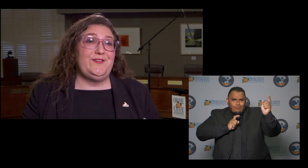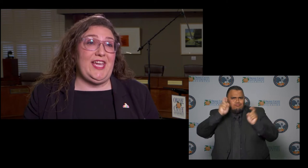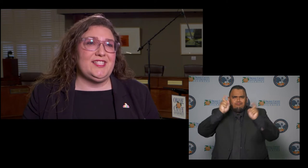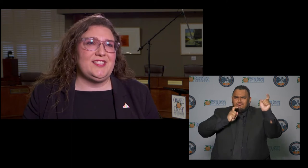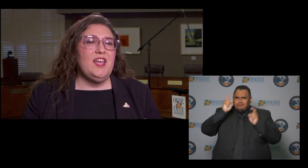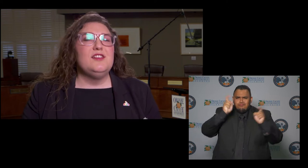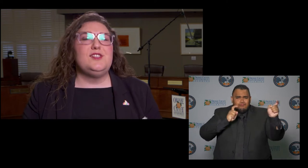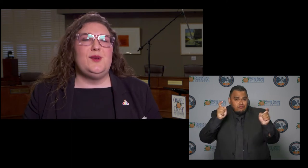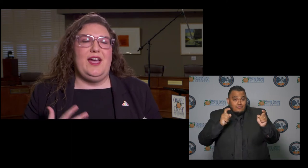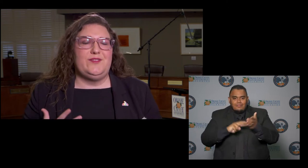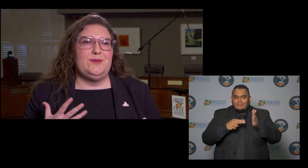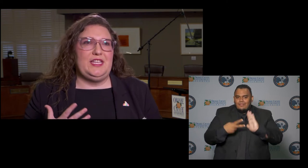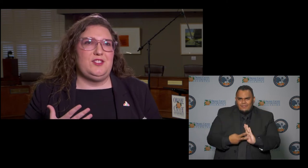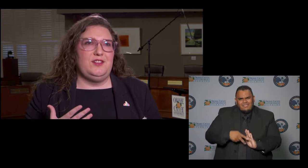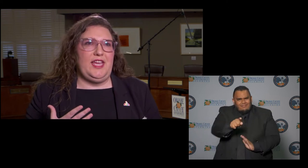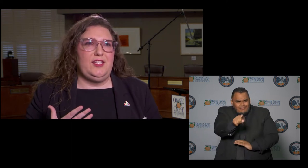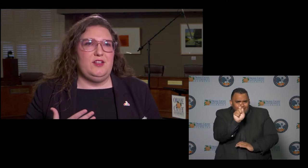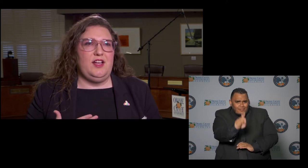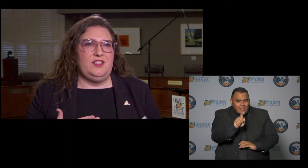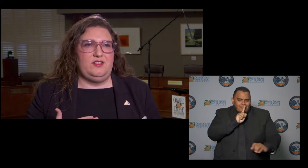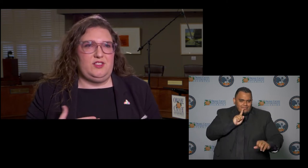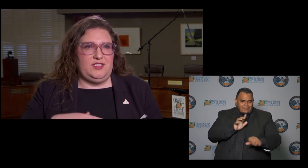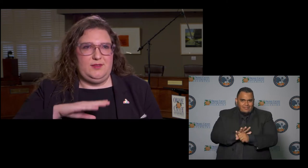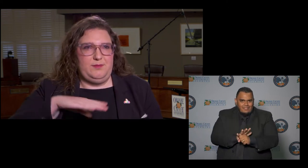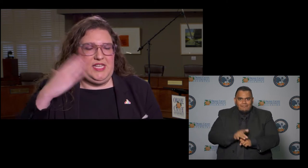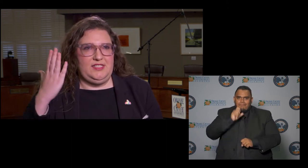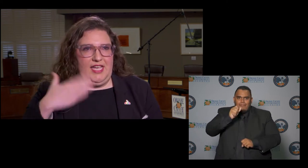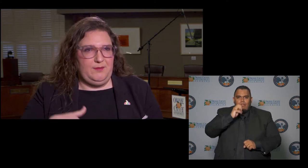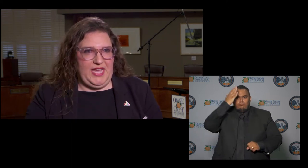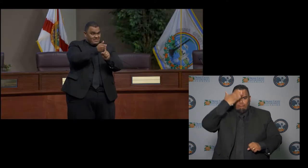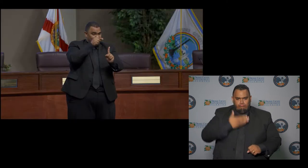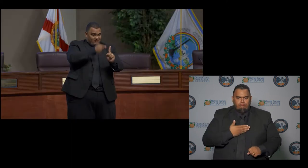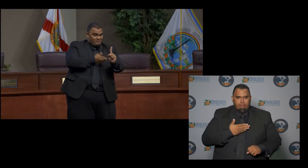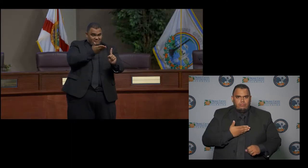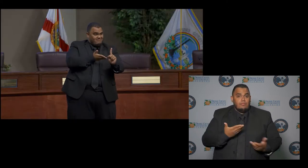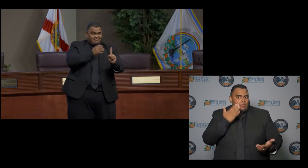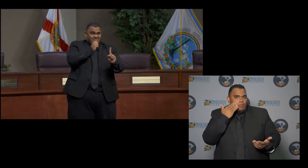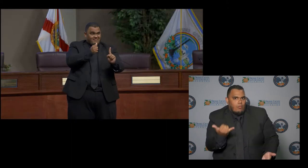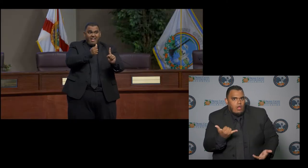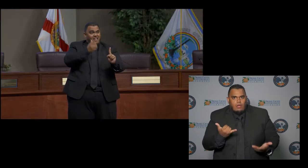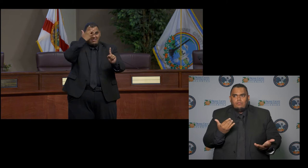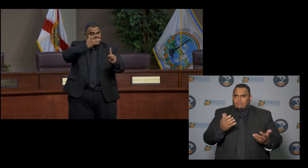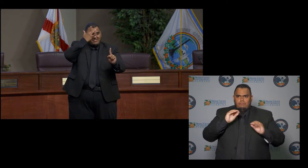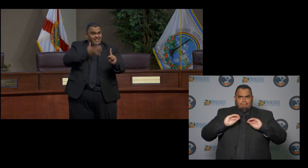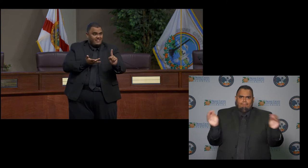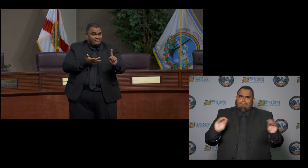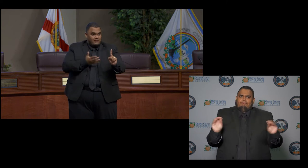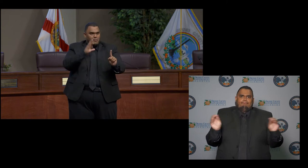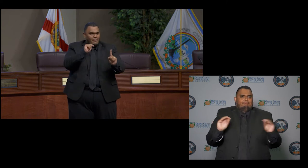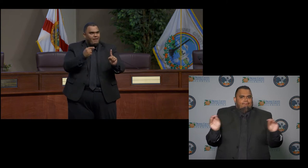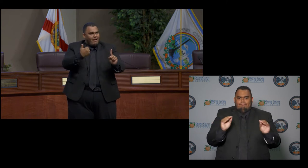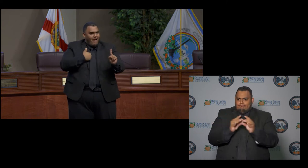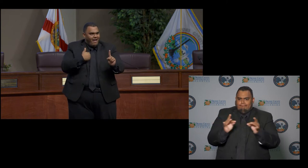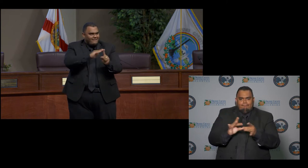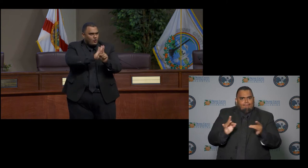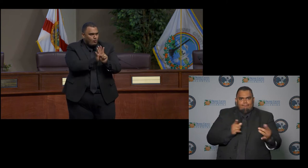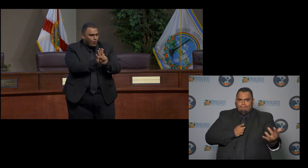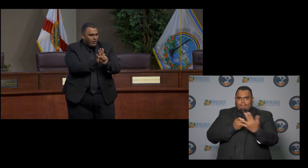face so you have to make sure that you're not just being deadpan because you're not getting anything across and of course the